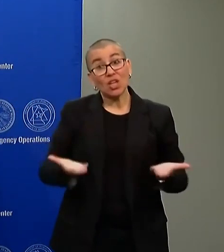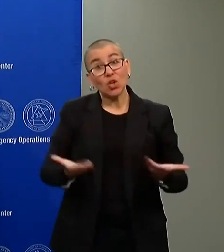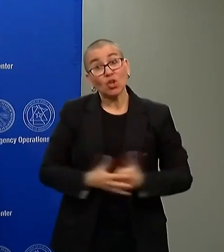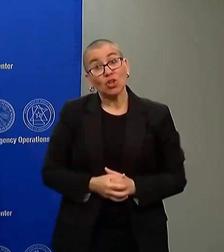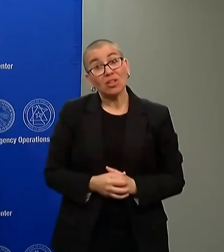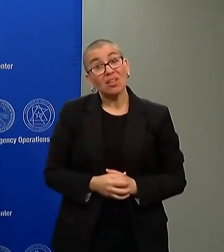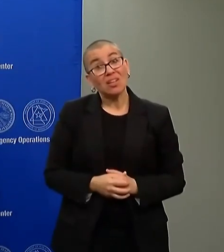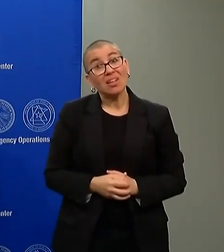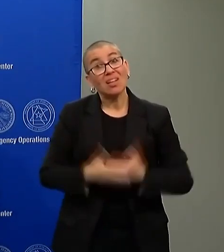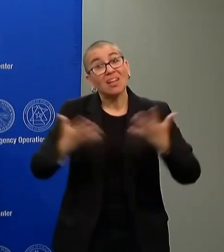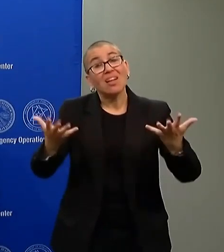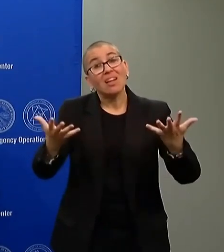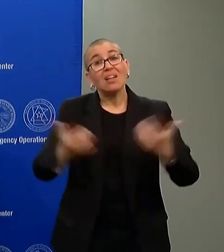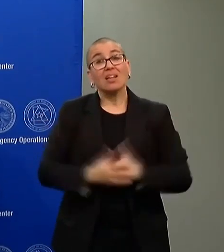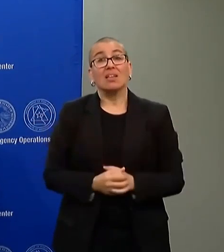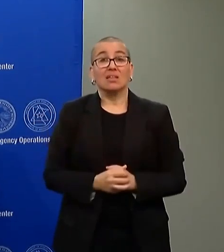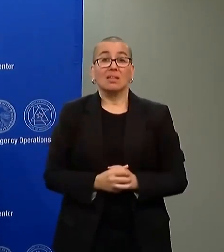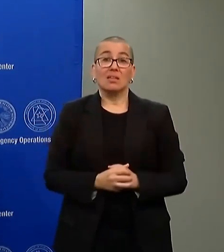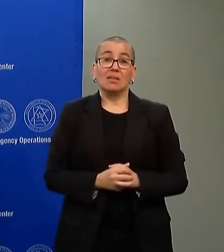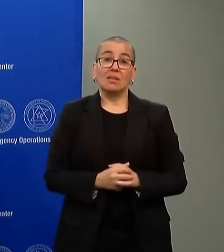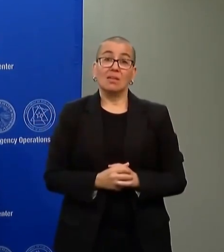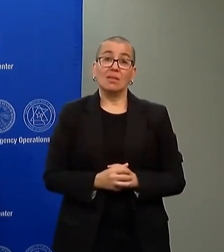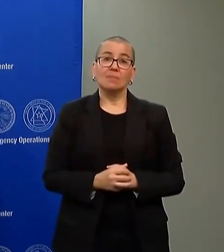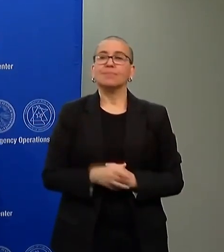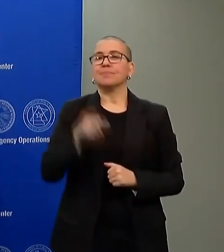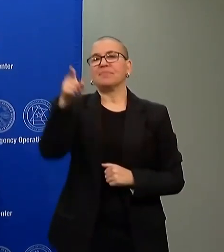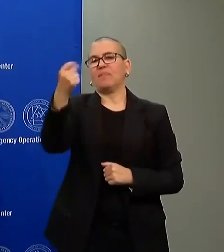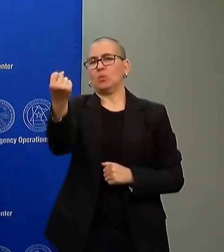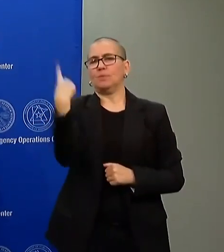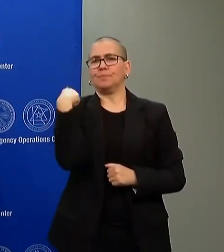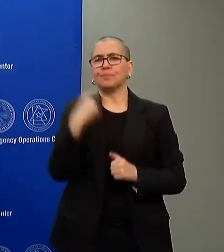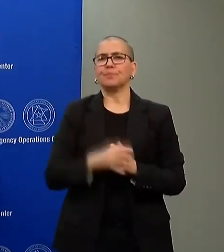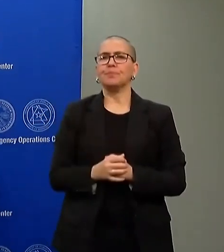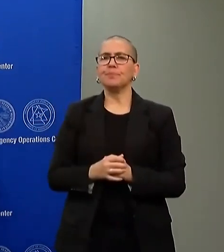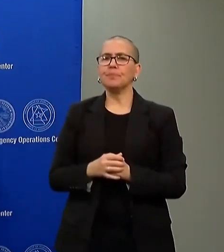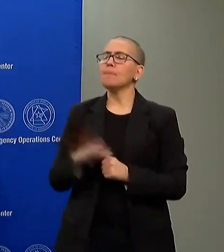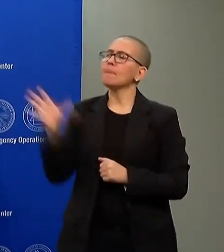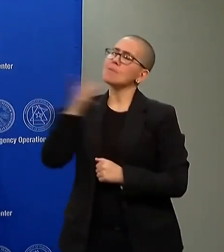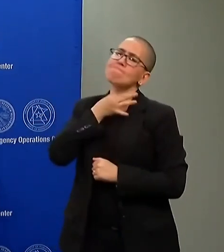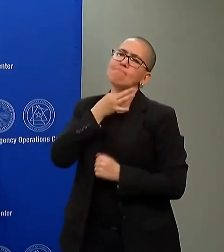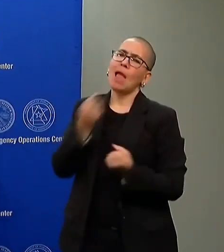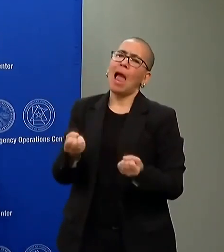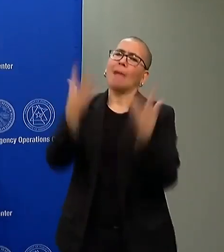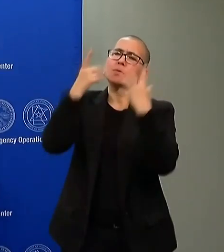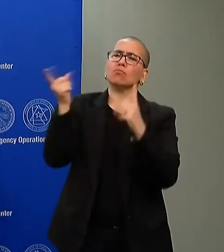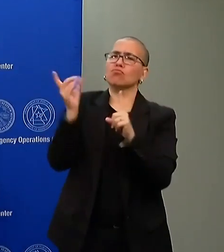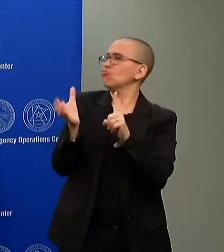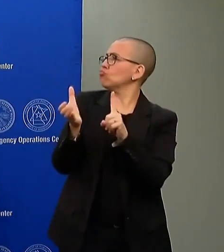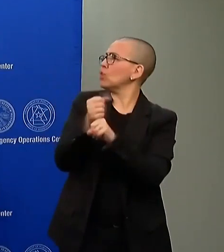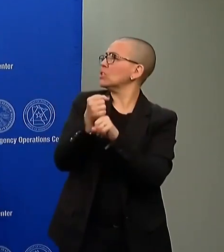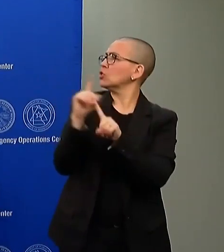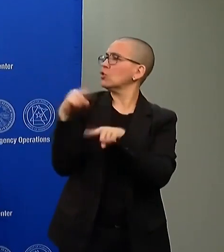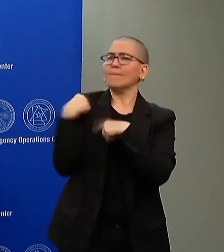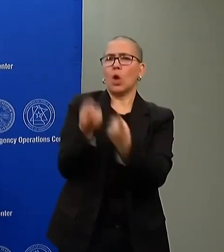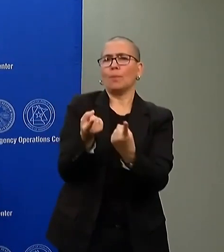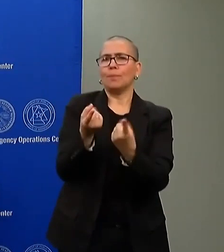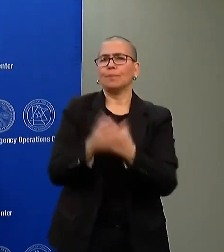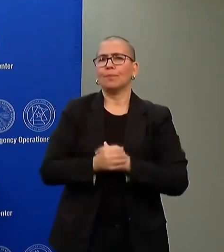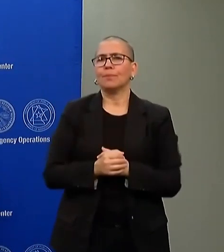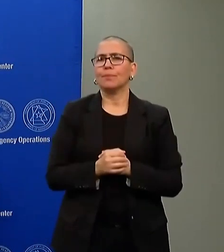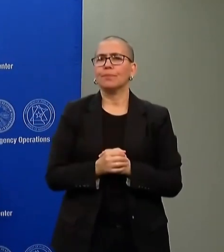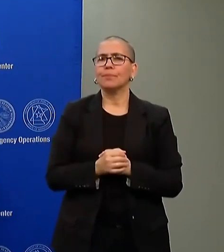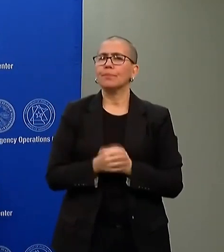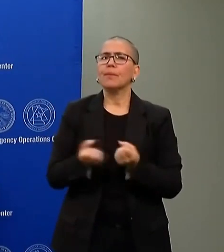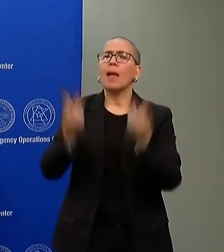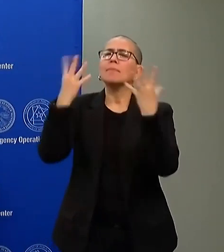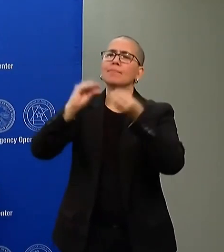question. Yes. A couple of questions. How many arrests have been made so far? And do you, how would you